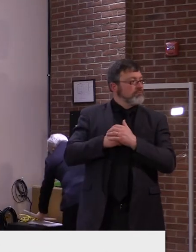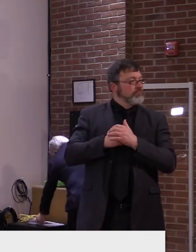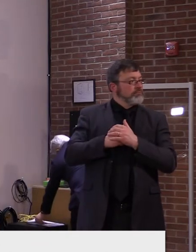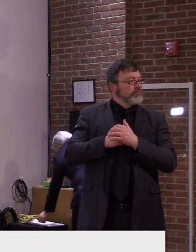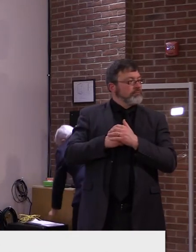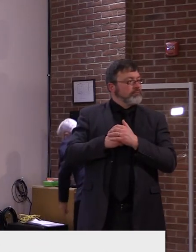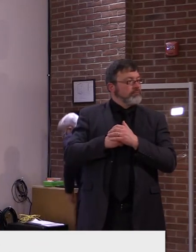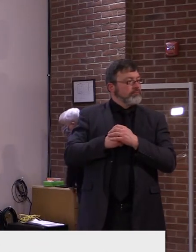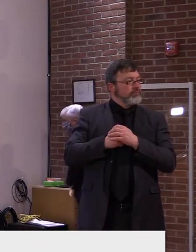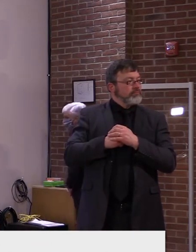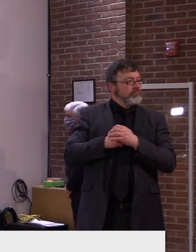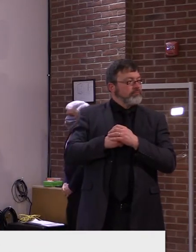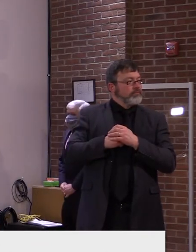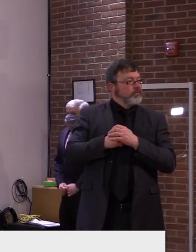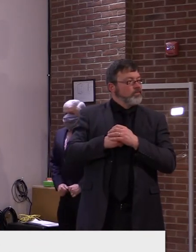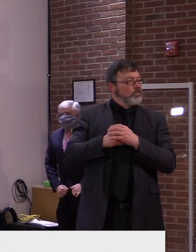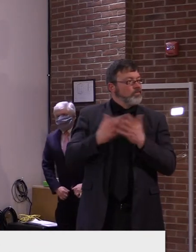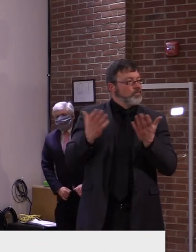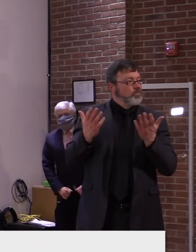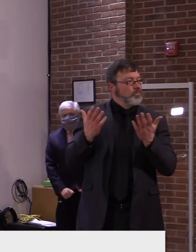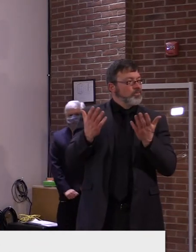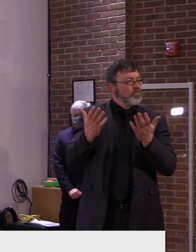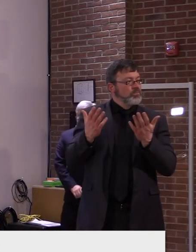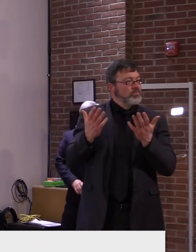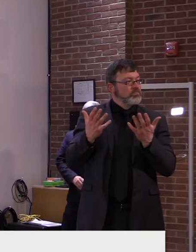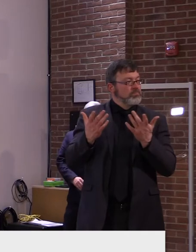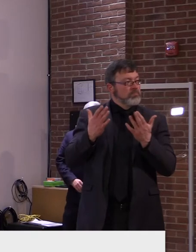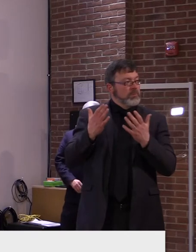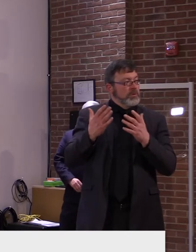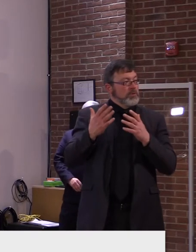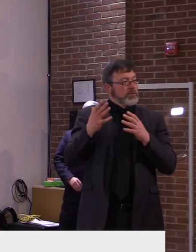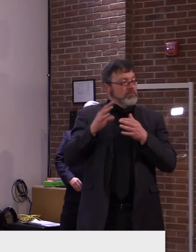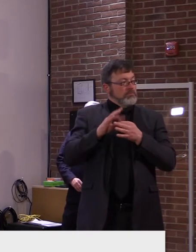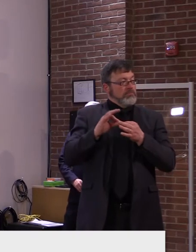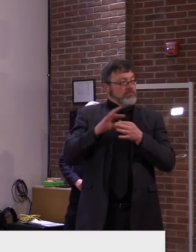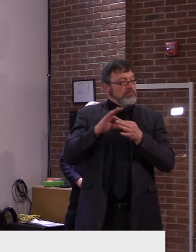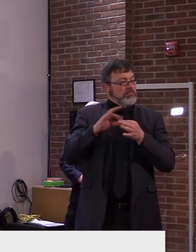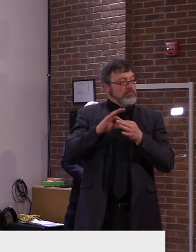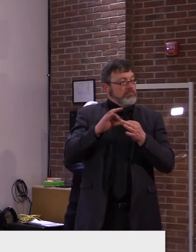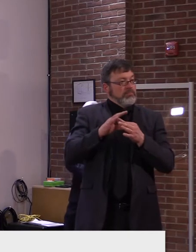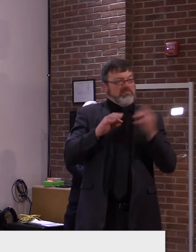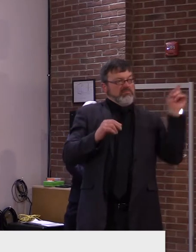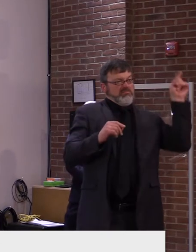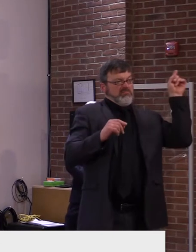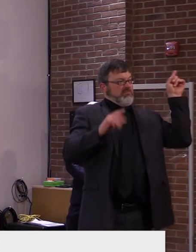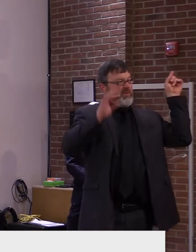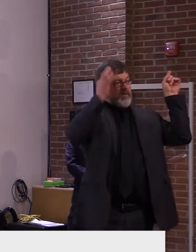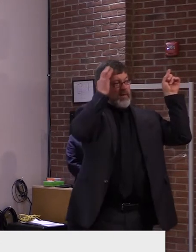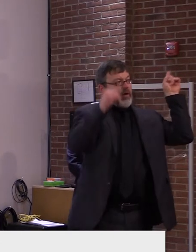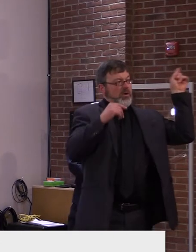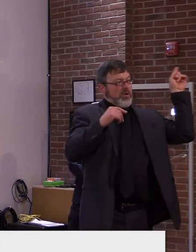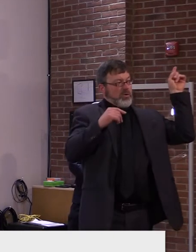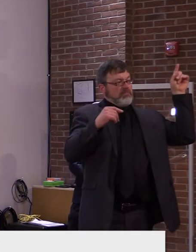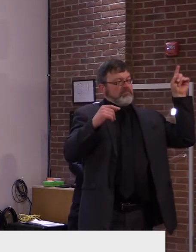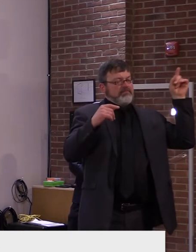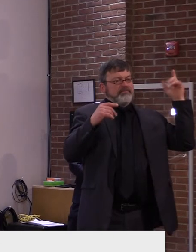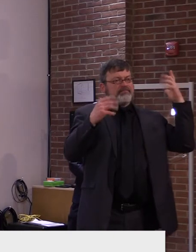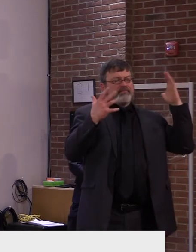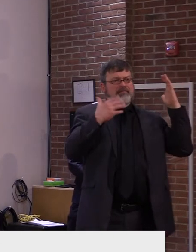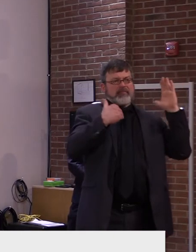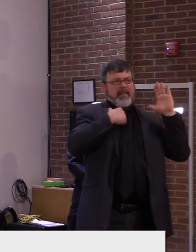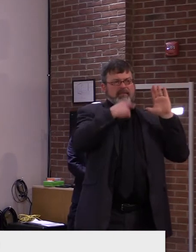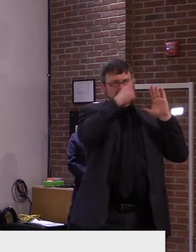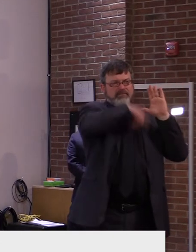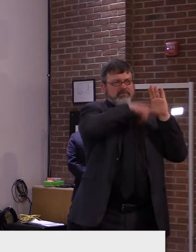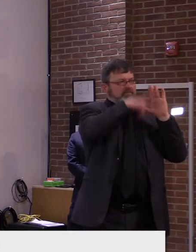out, uh, there was the, uh, the thought out there that, uh, it may alter. You're saying it's